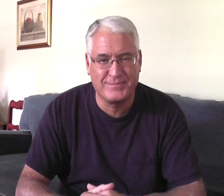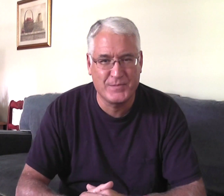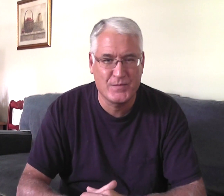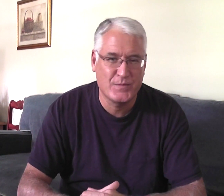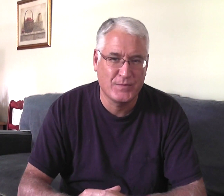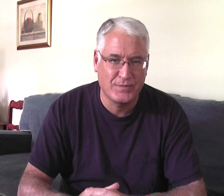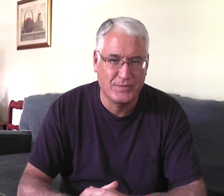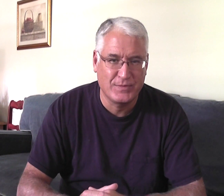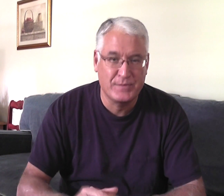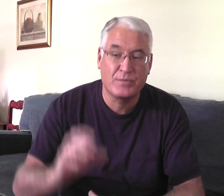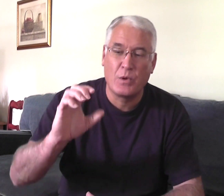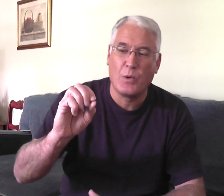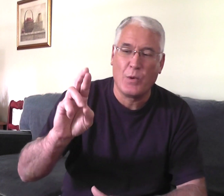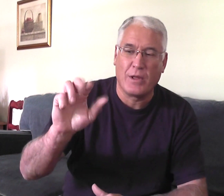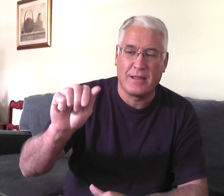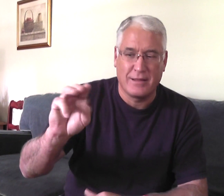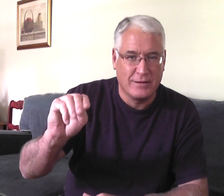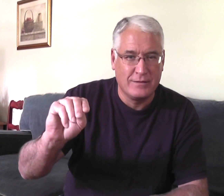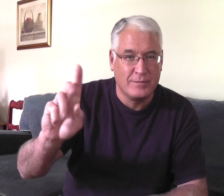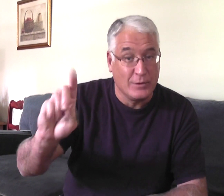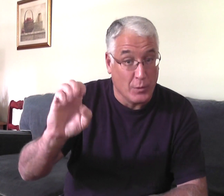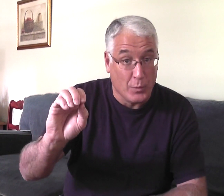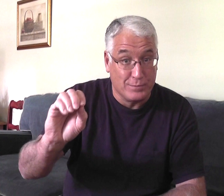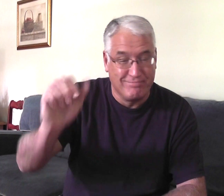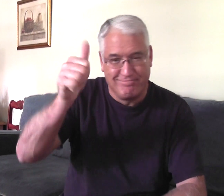provide them with support they need. Quarantio.